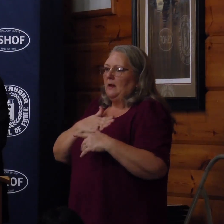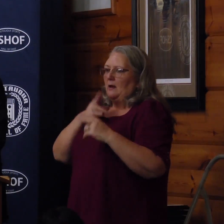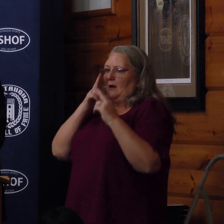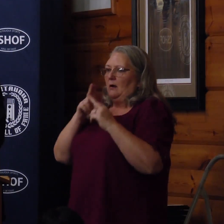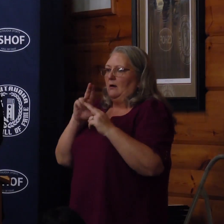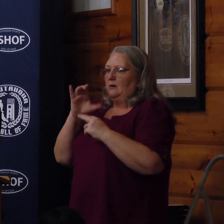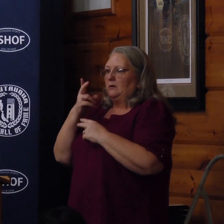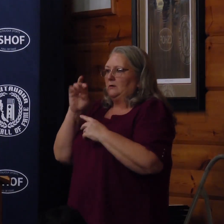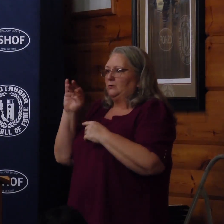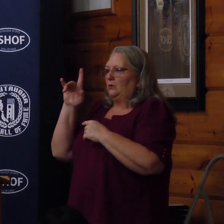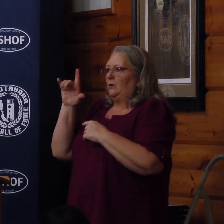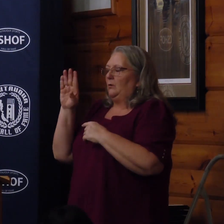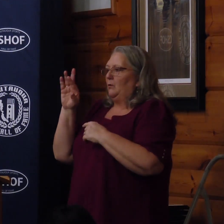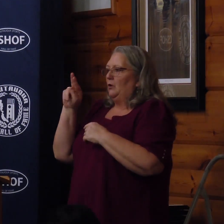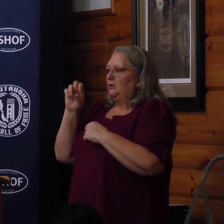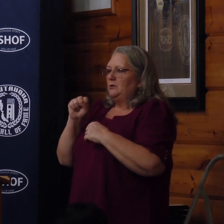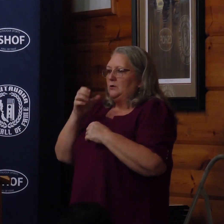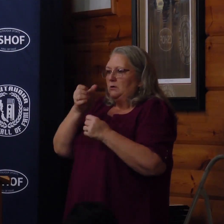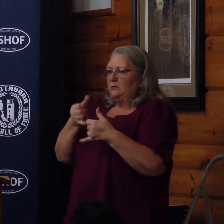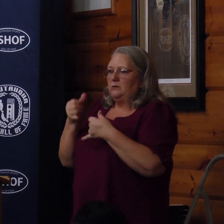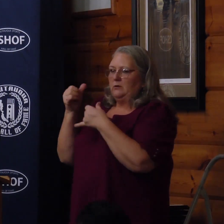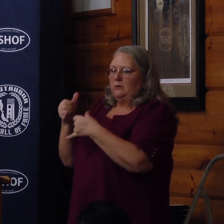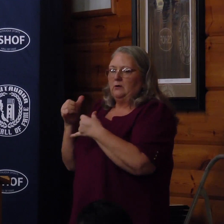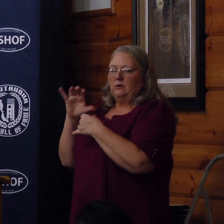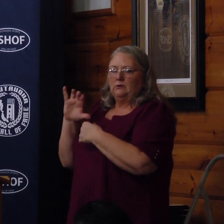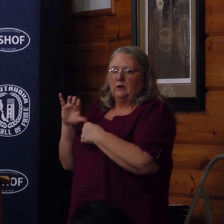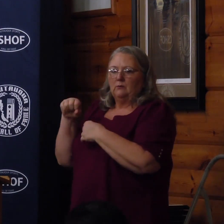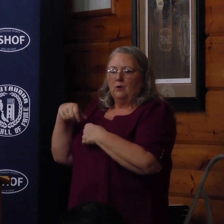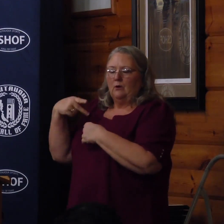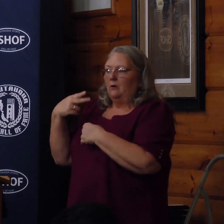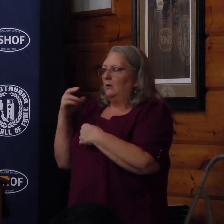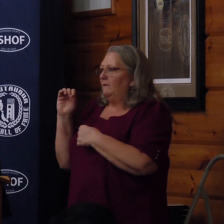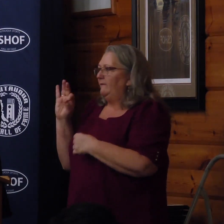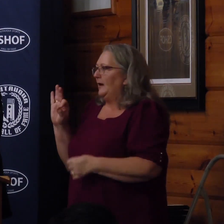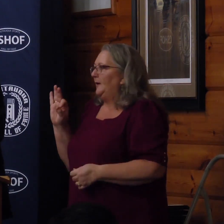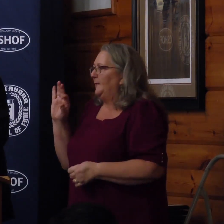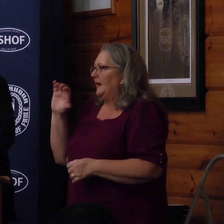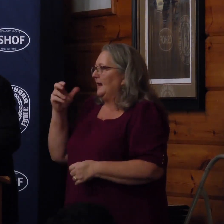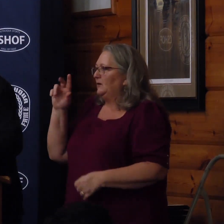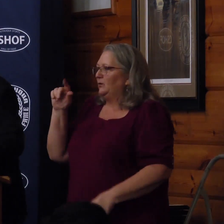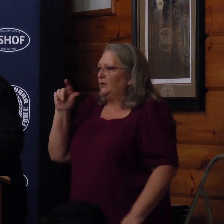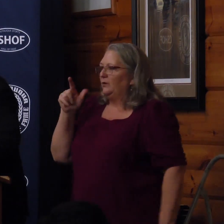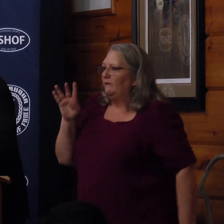to introduce Cheryl Burns as an inductee into the Chautauqua Sports Hall of Fame, Class of 2024.